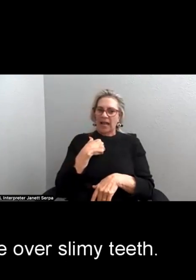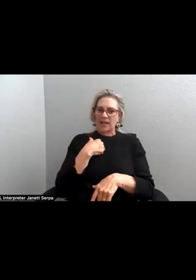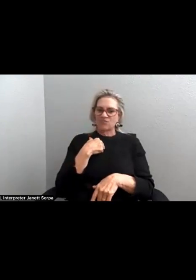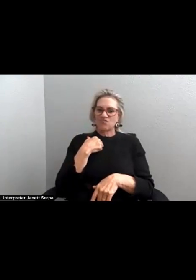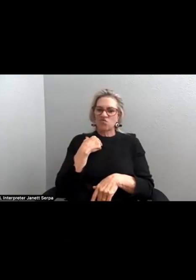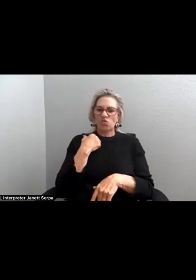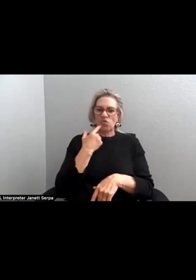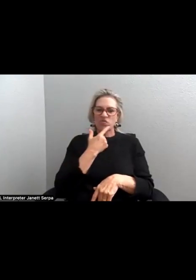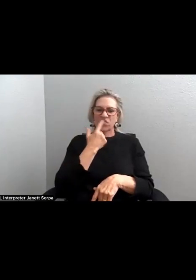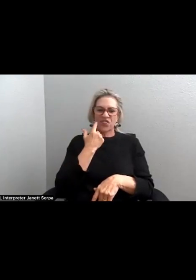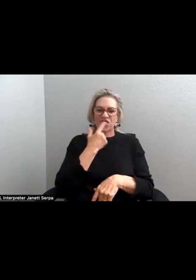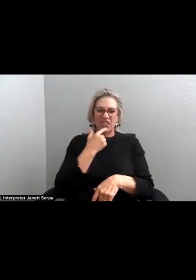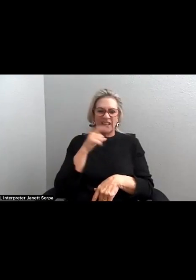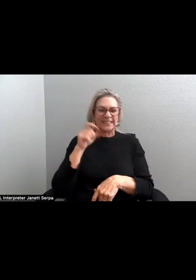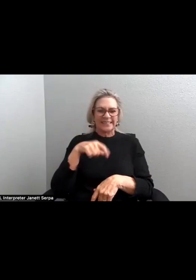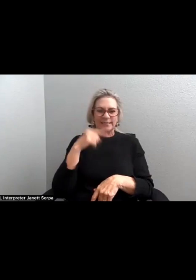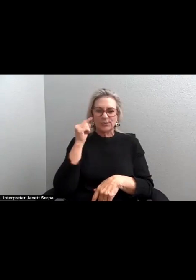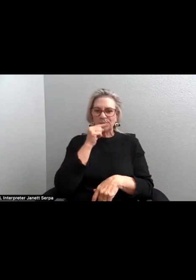teeth.